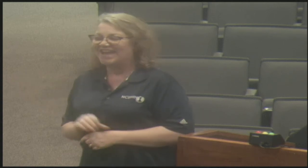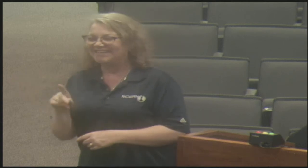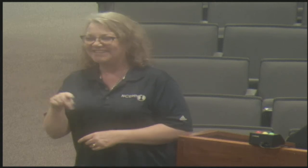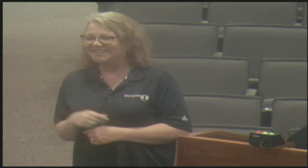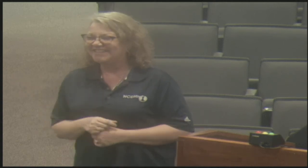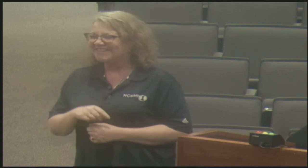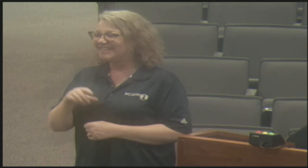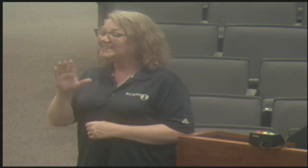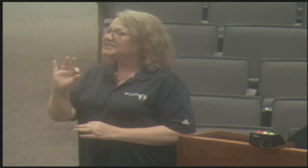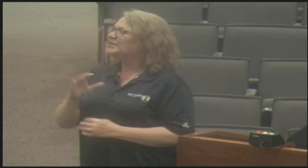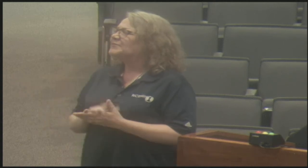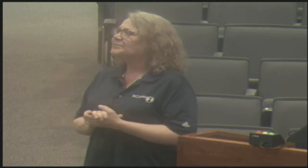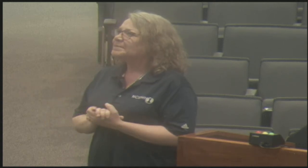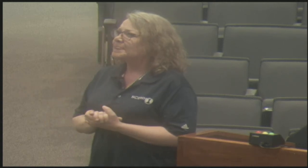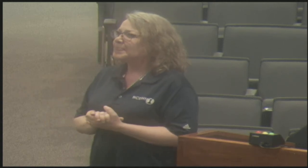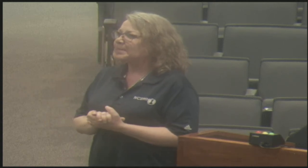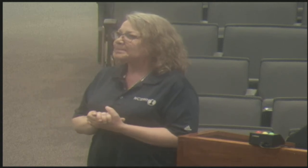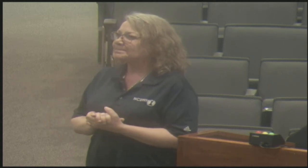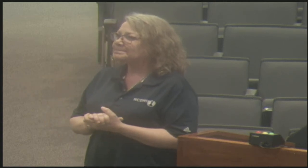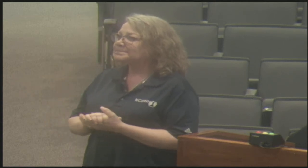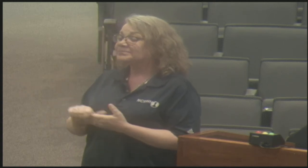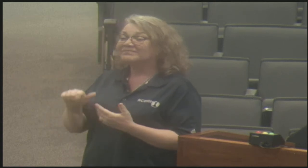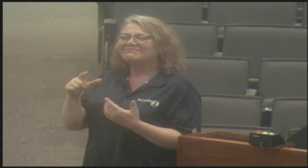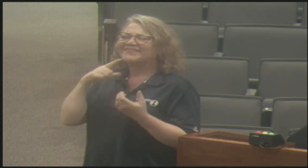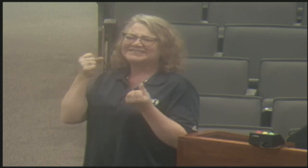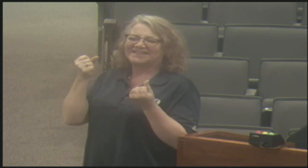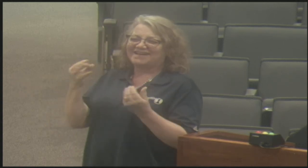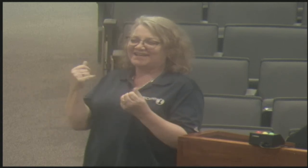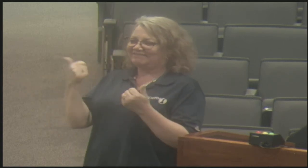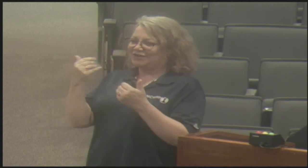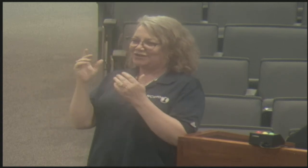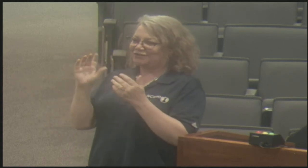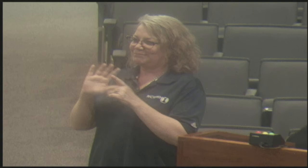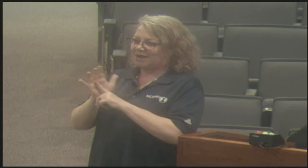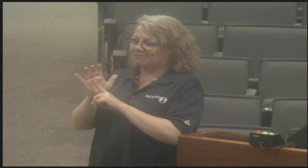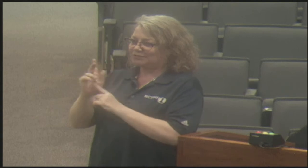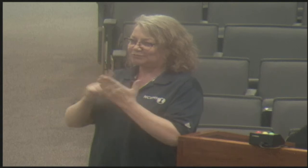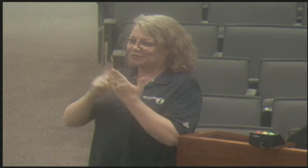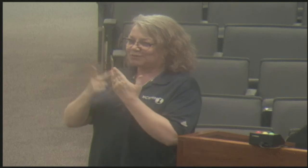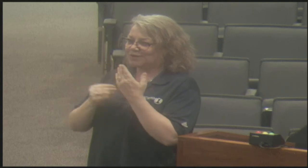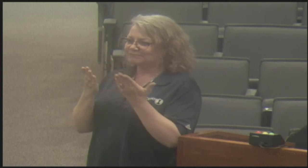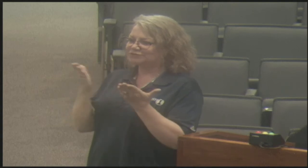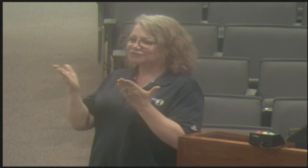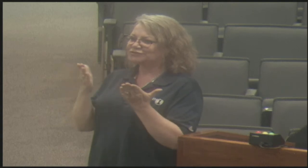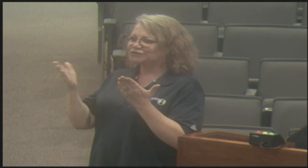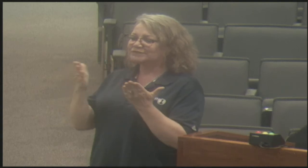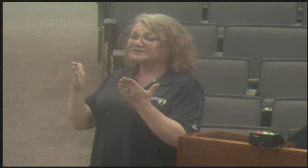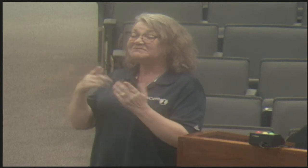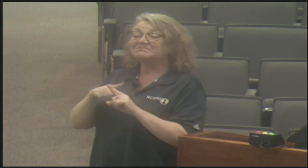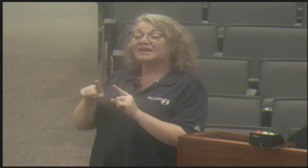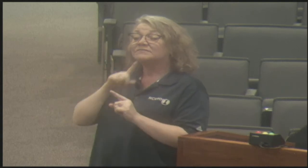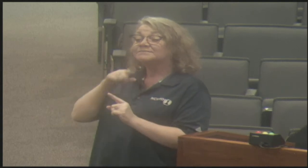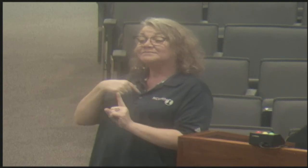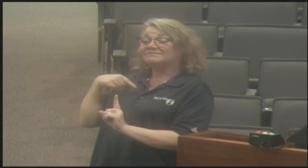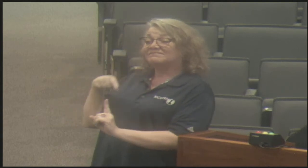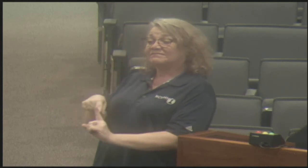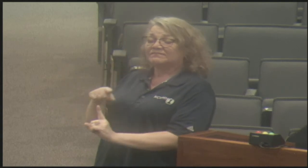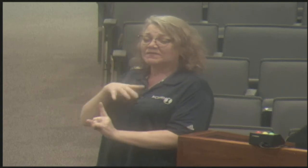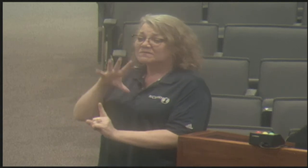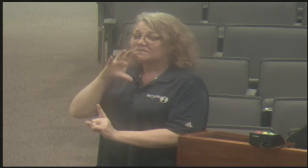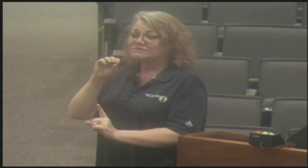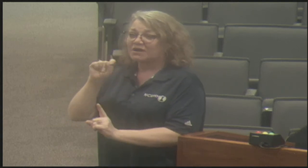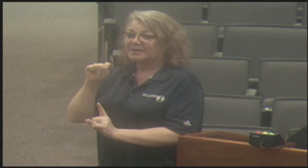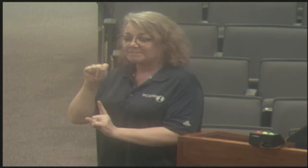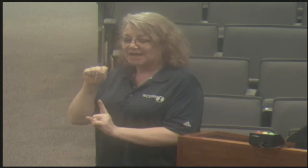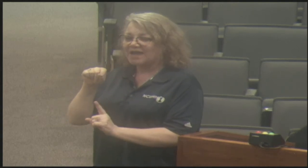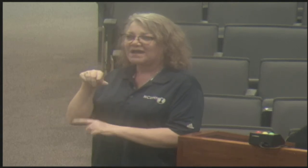could be maxing out at age 18, but I'm pretty sure it's 21. And there's some other popular programs that and services